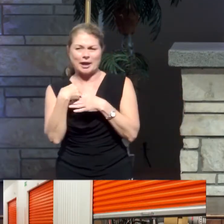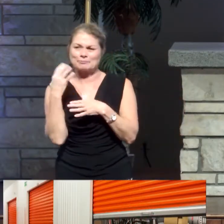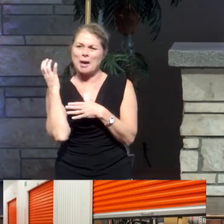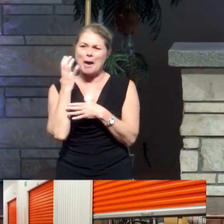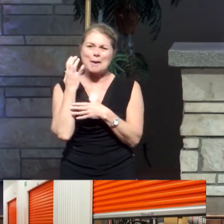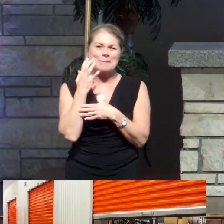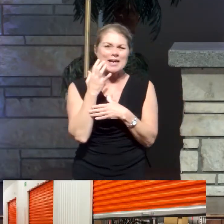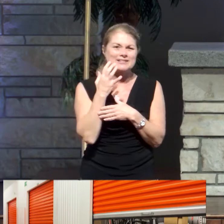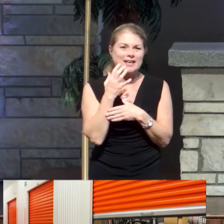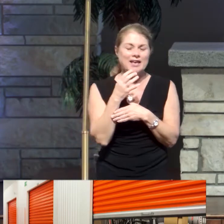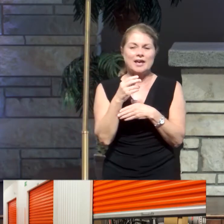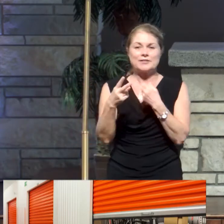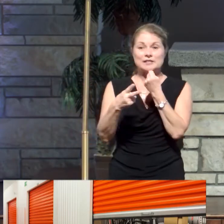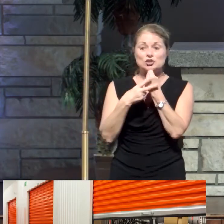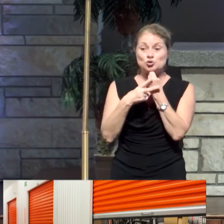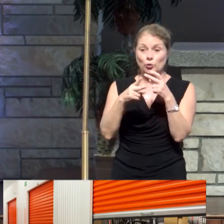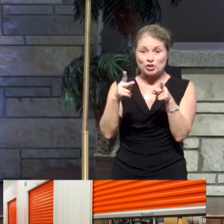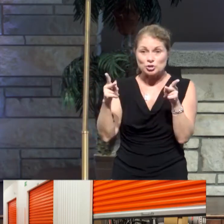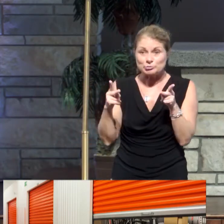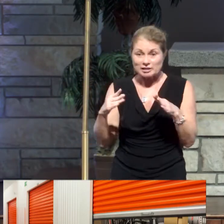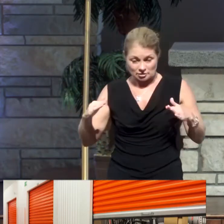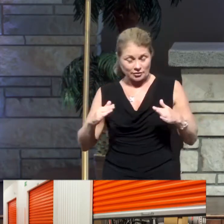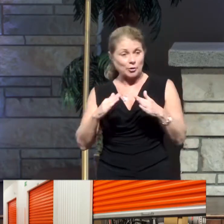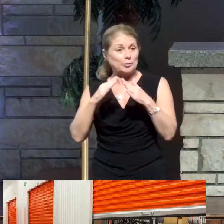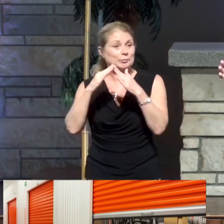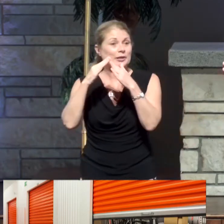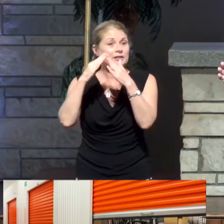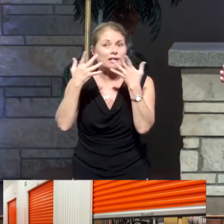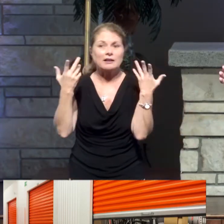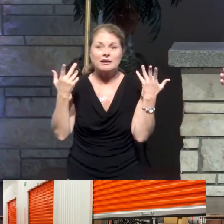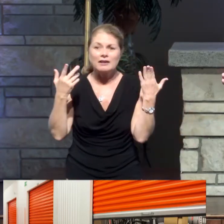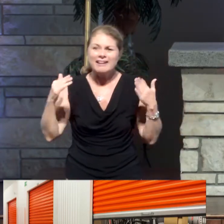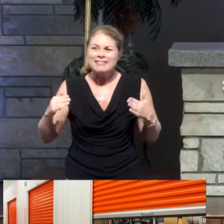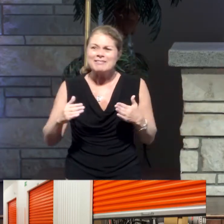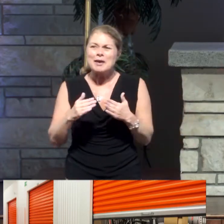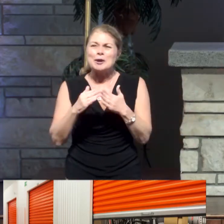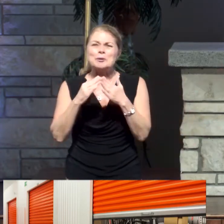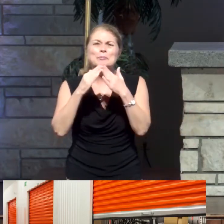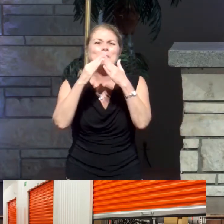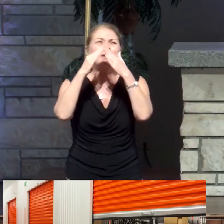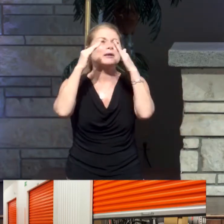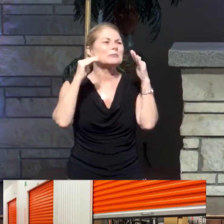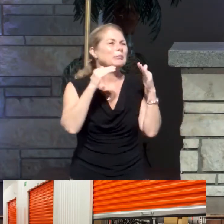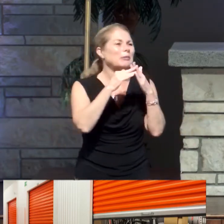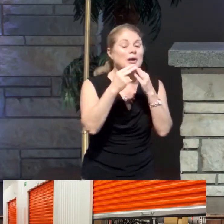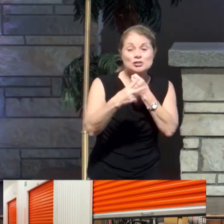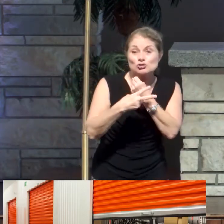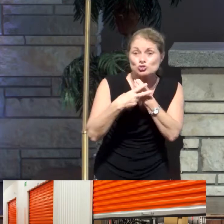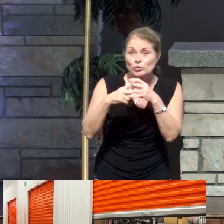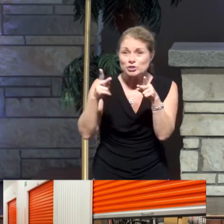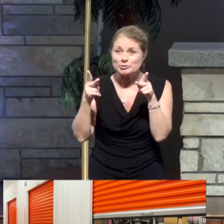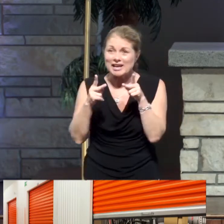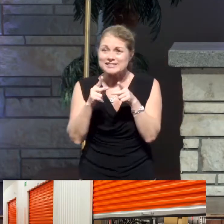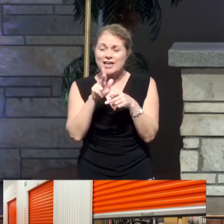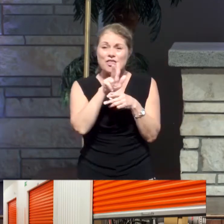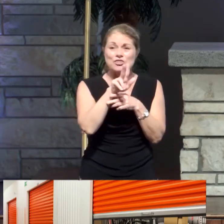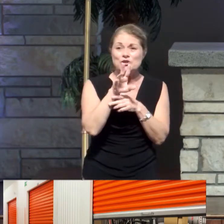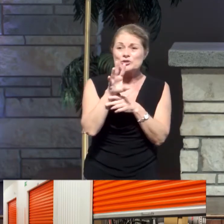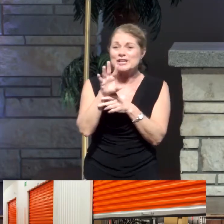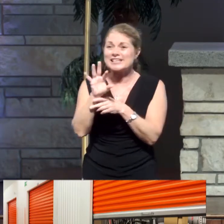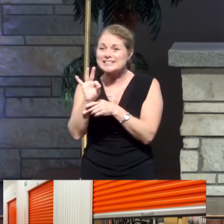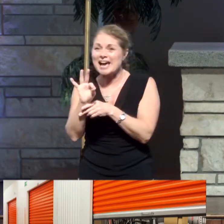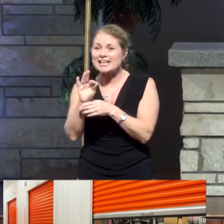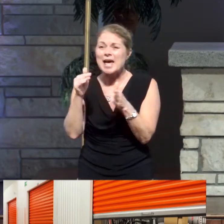self-storage places that are going up. It seems like there's one of these massive buildings going up on every corner. It's a $39 billion